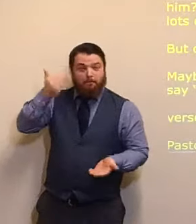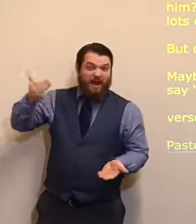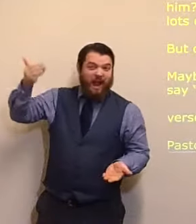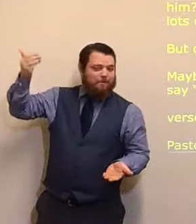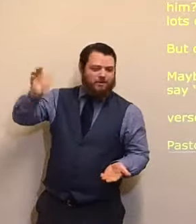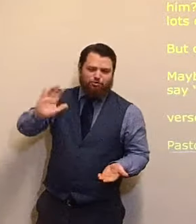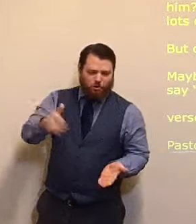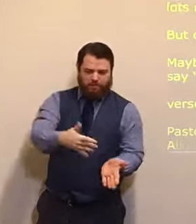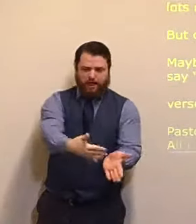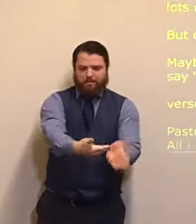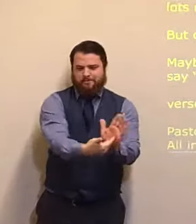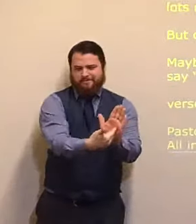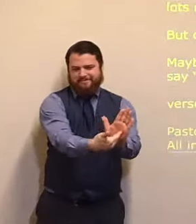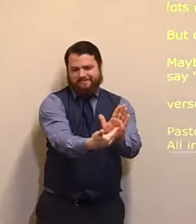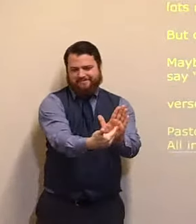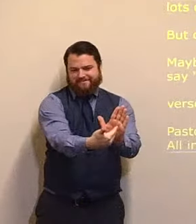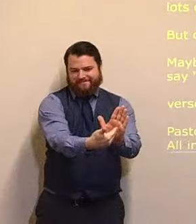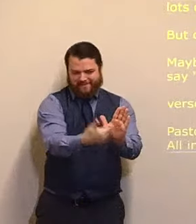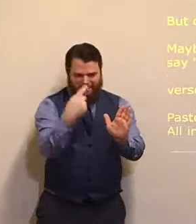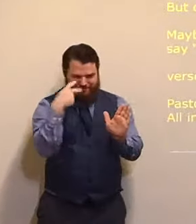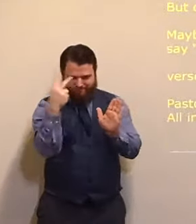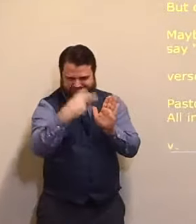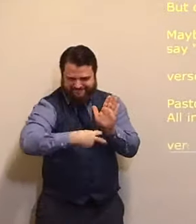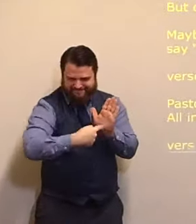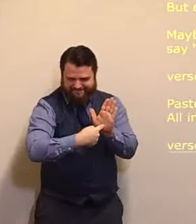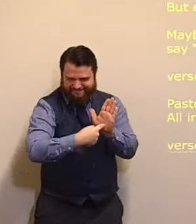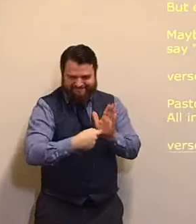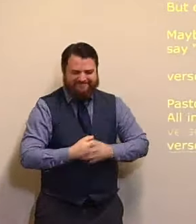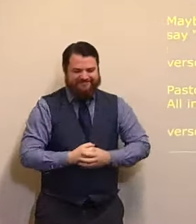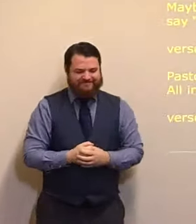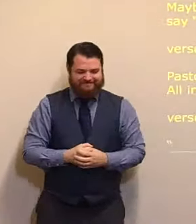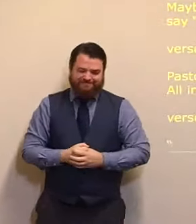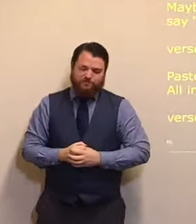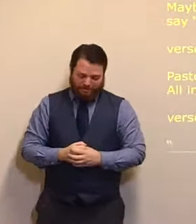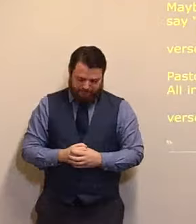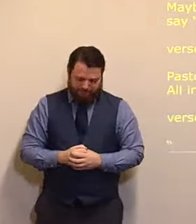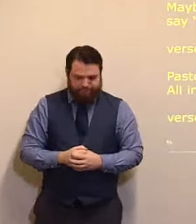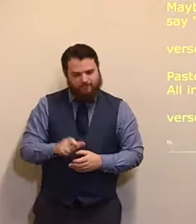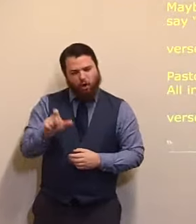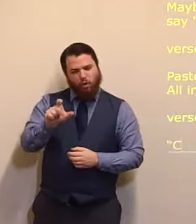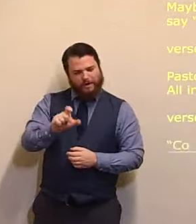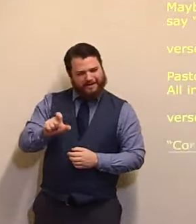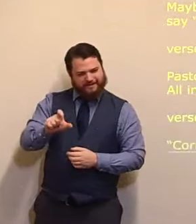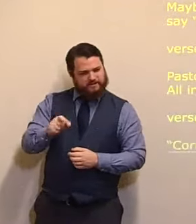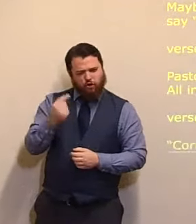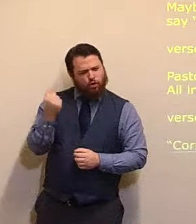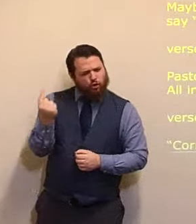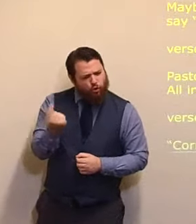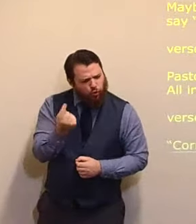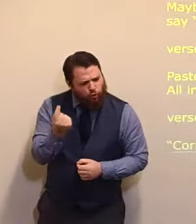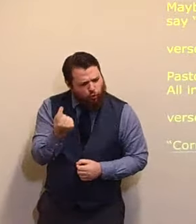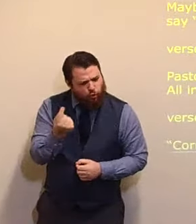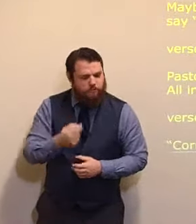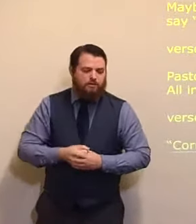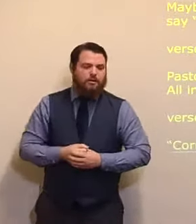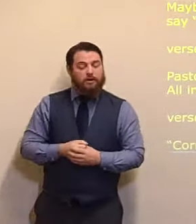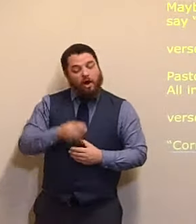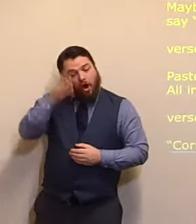said about Cornelius, he was, a Roman officer, who was a proselyte, to the Jewish religion.